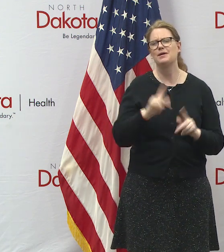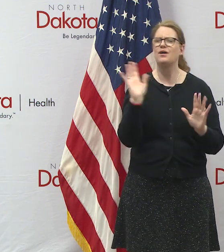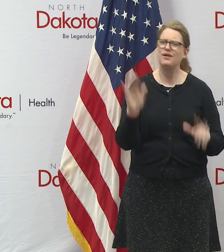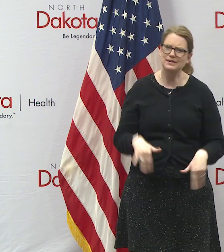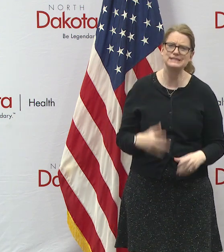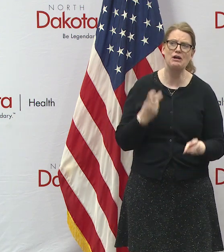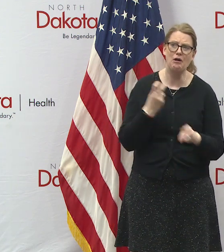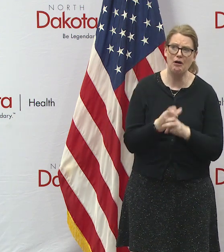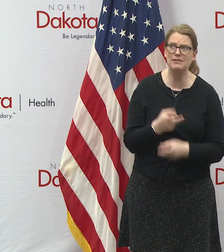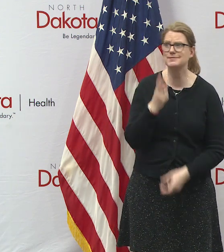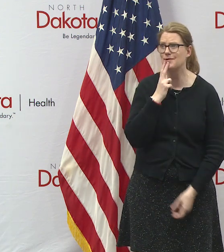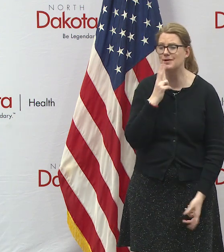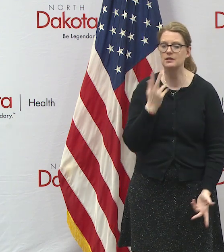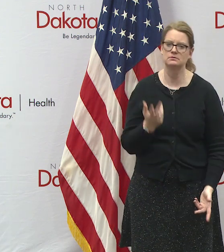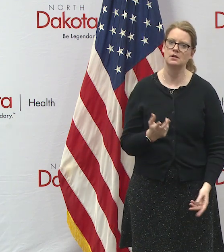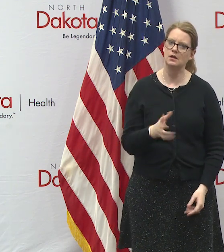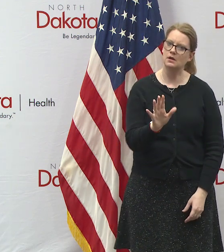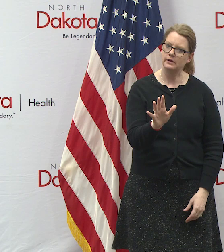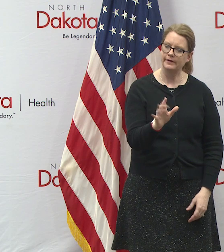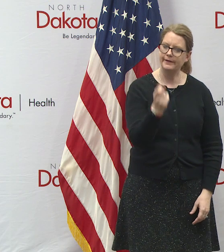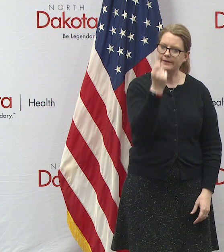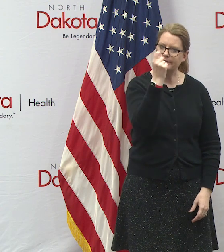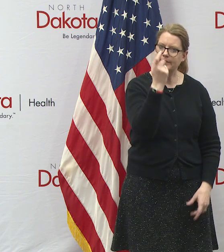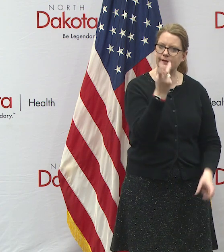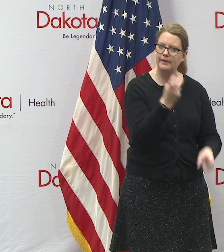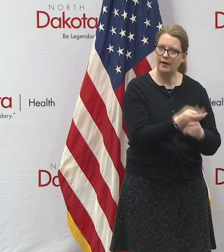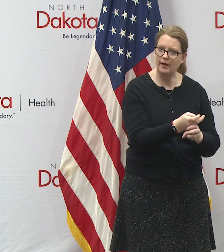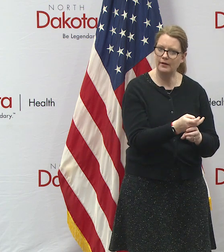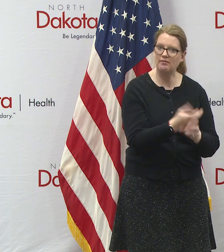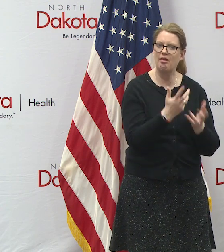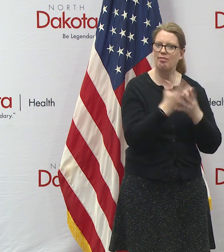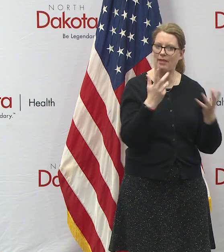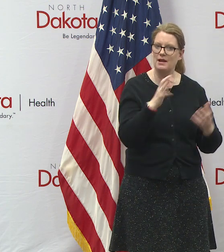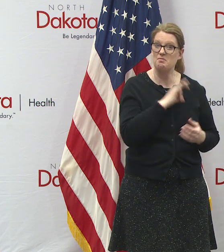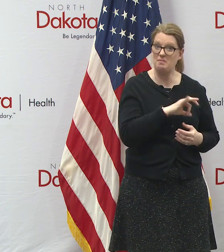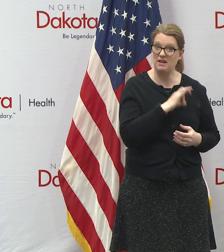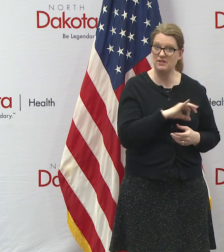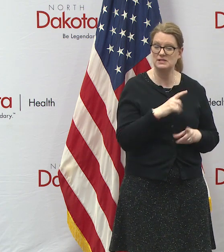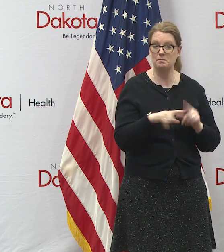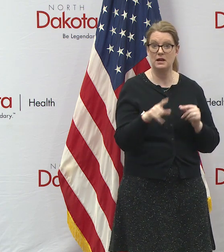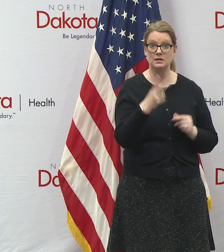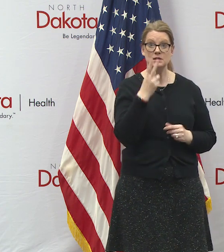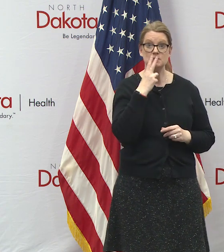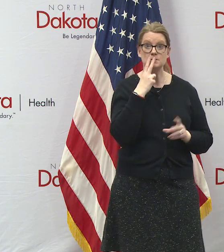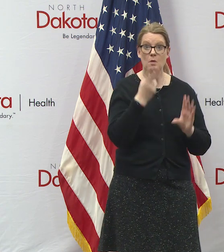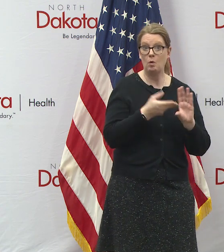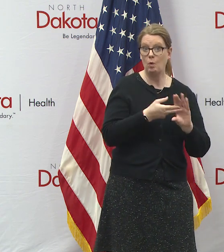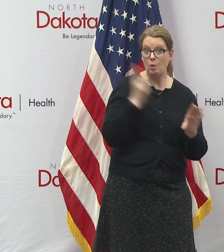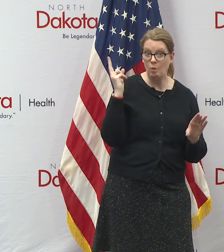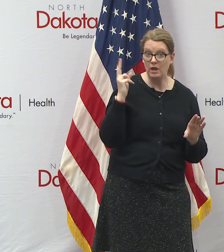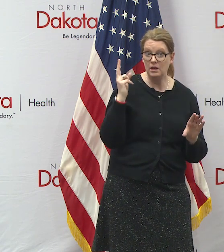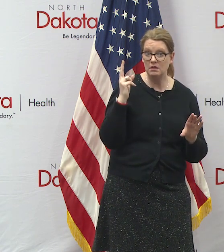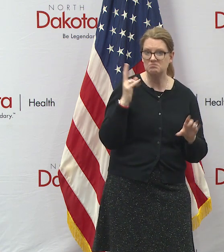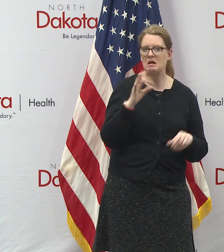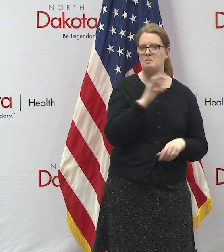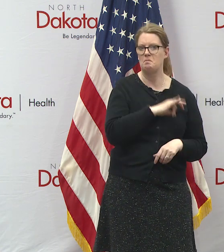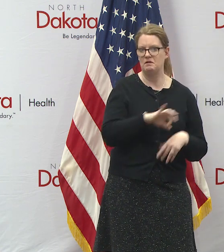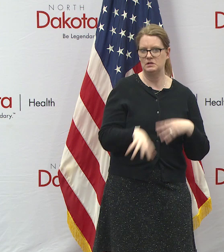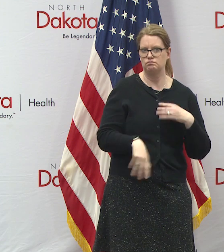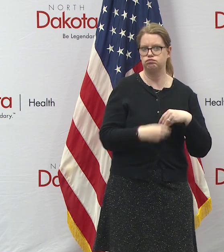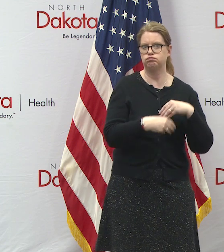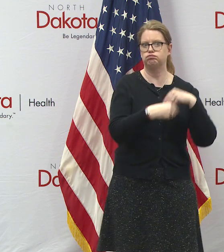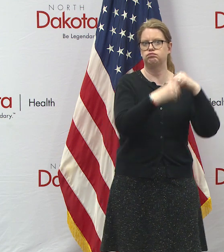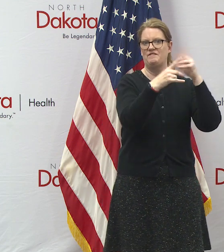yeah it's hard but there's a lot of benefits and the benefits actually start accruing quite rapidly after you quit and